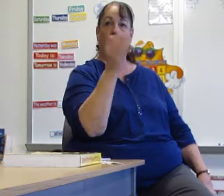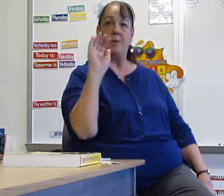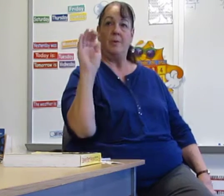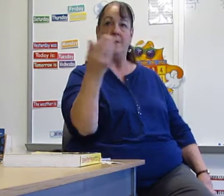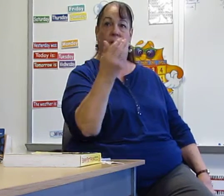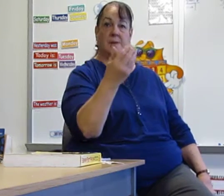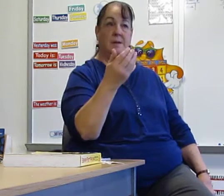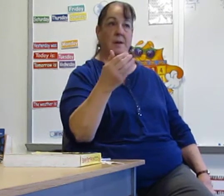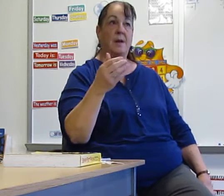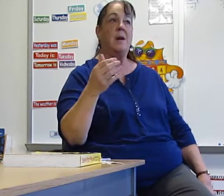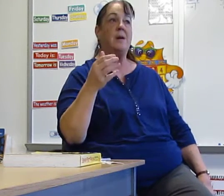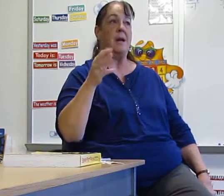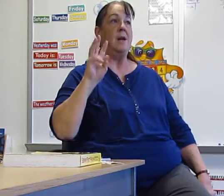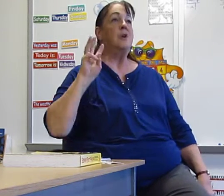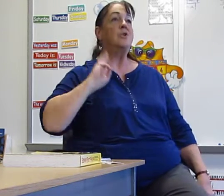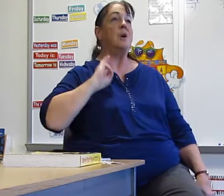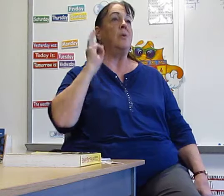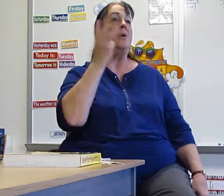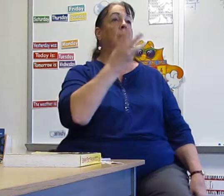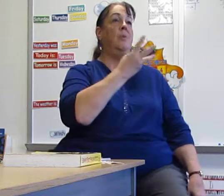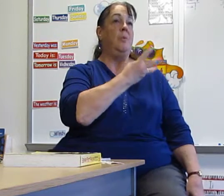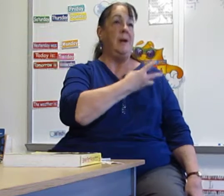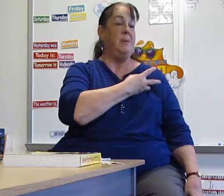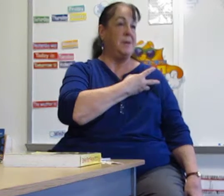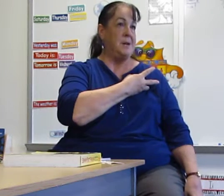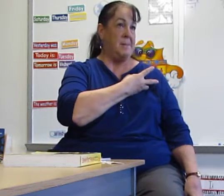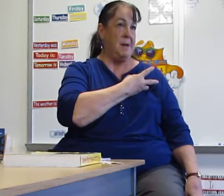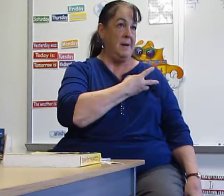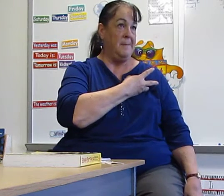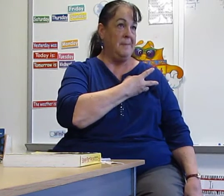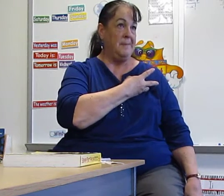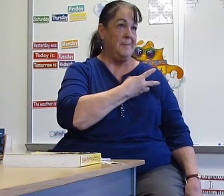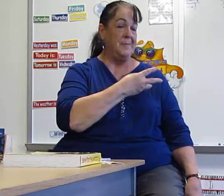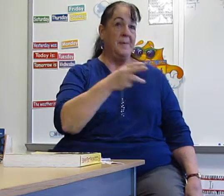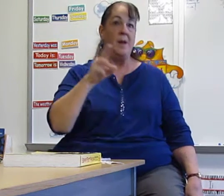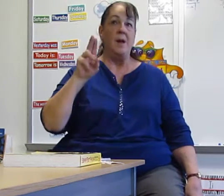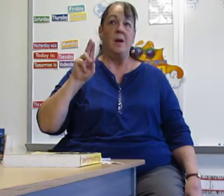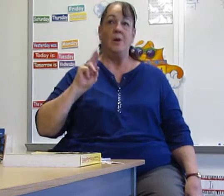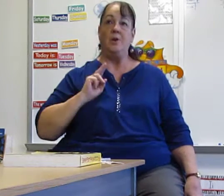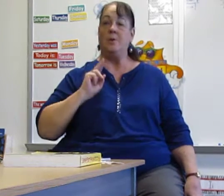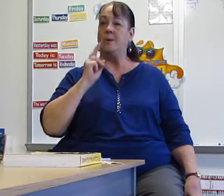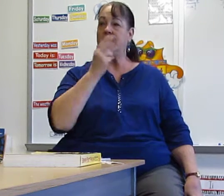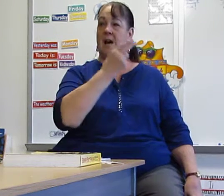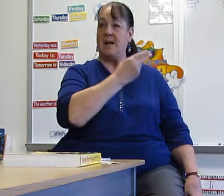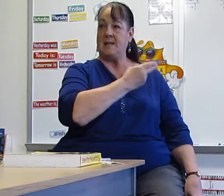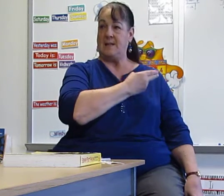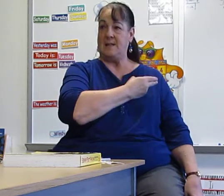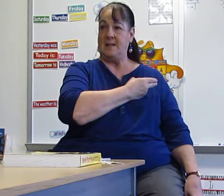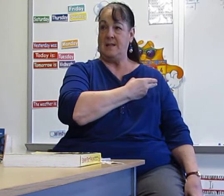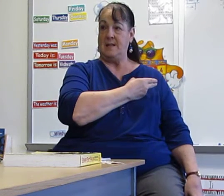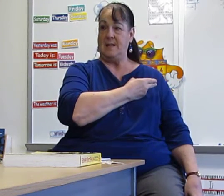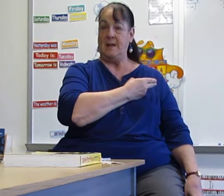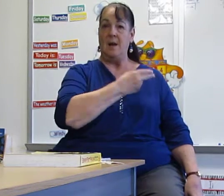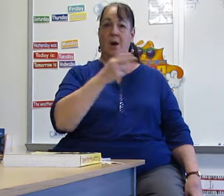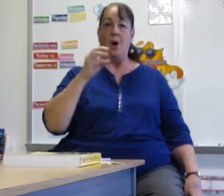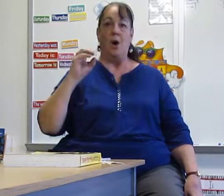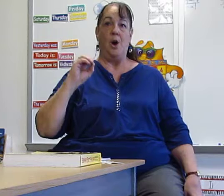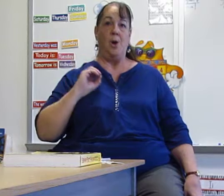this. Okay. So, we with a W. U is us. O